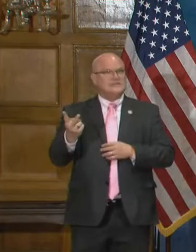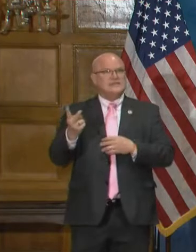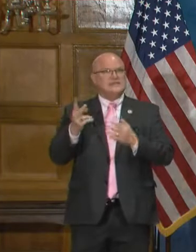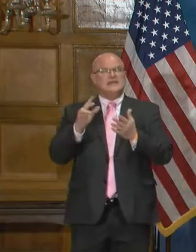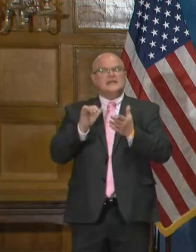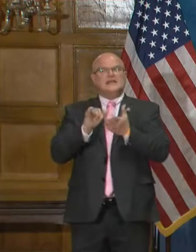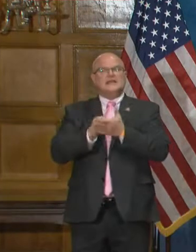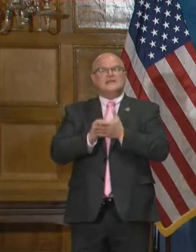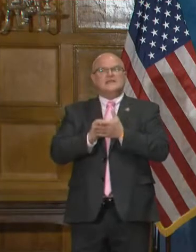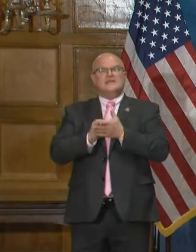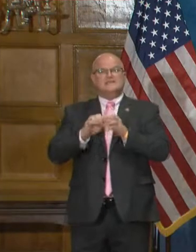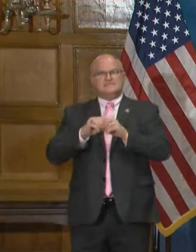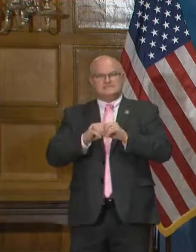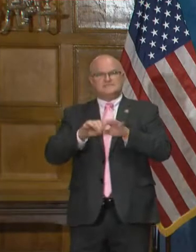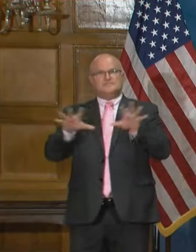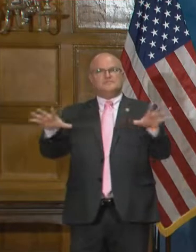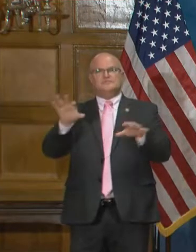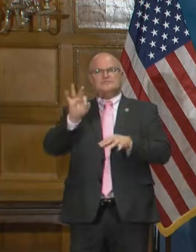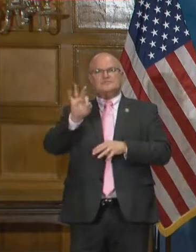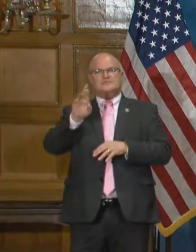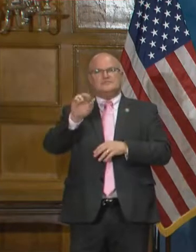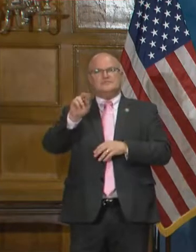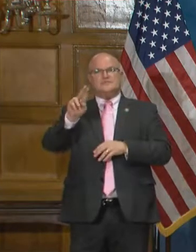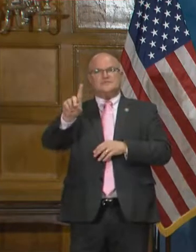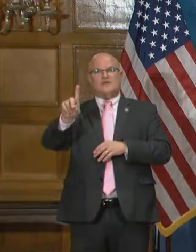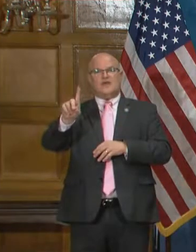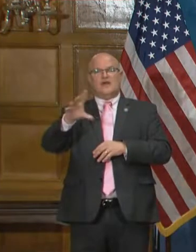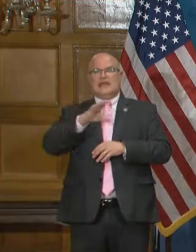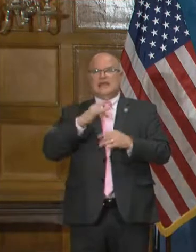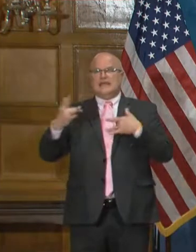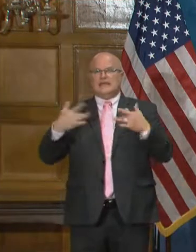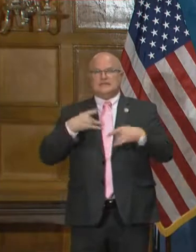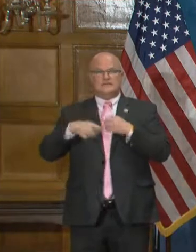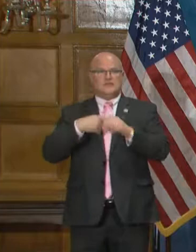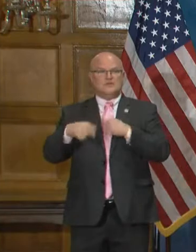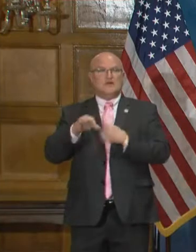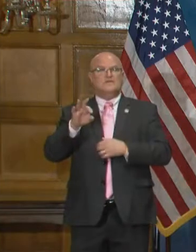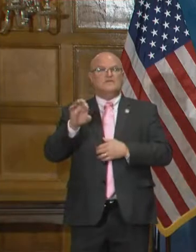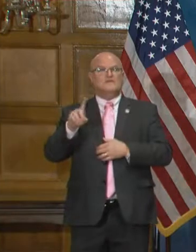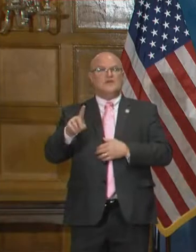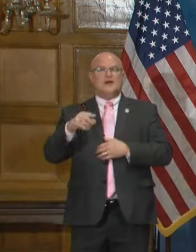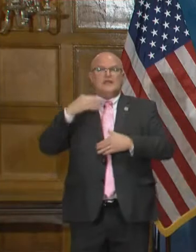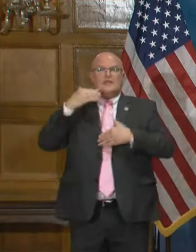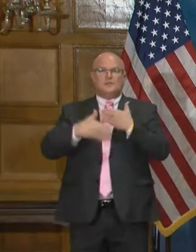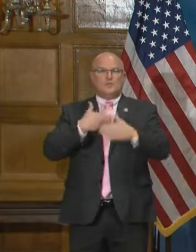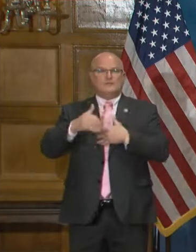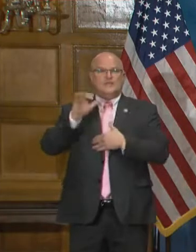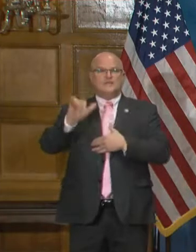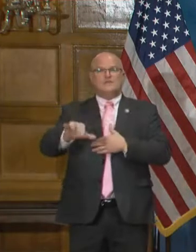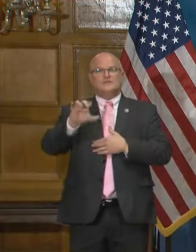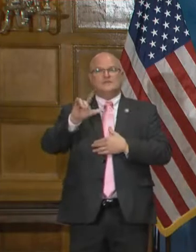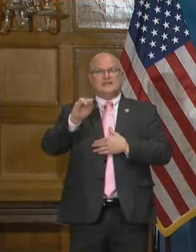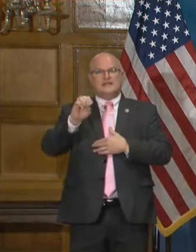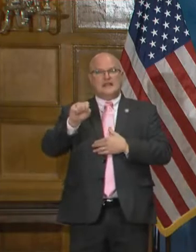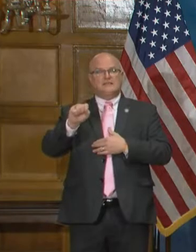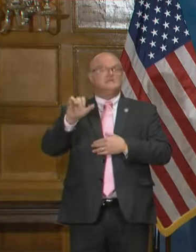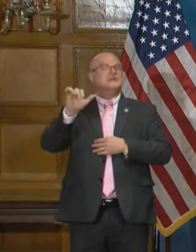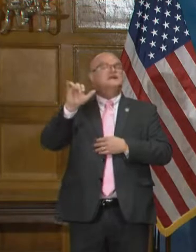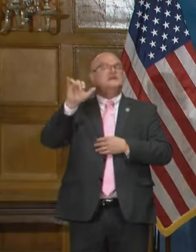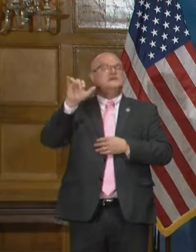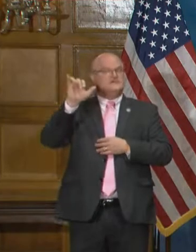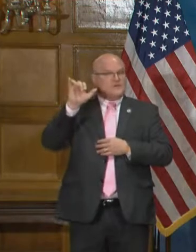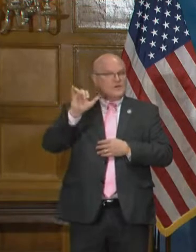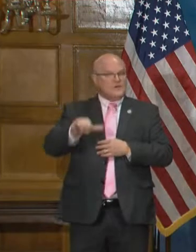the, uh, outbreak of fraud and the concern about fraud and the processing of those claims. And so that,